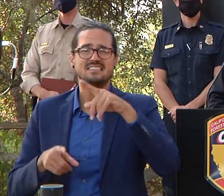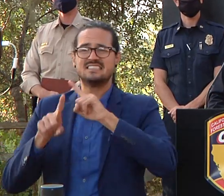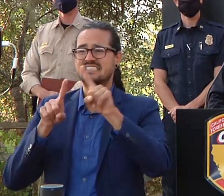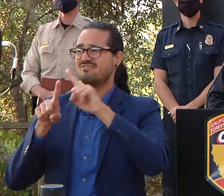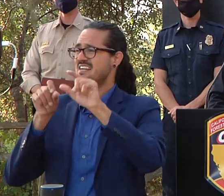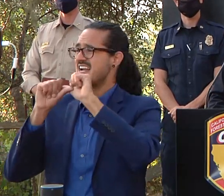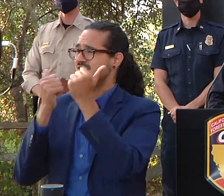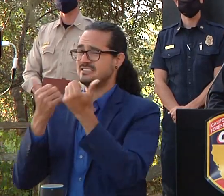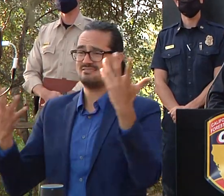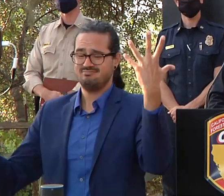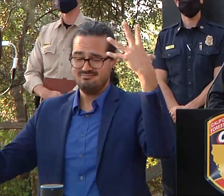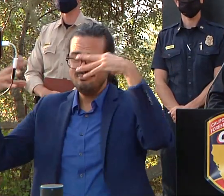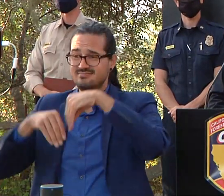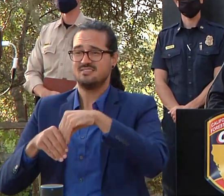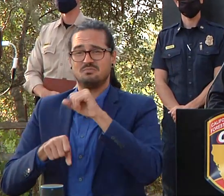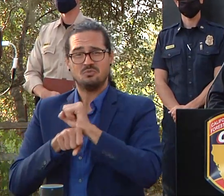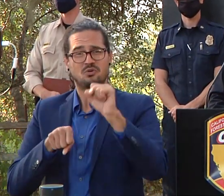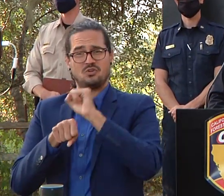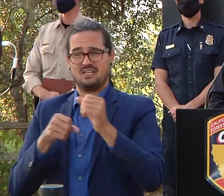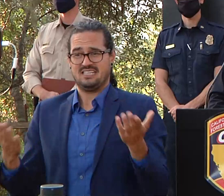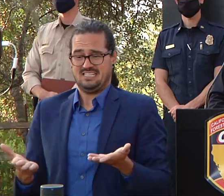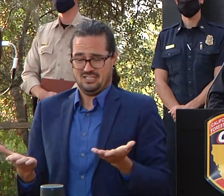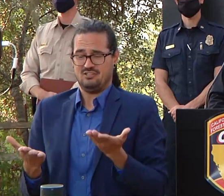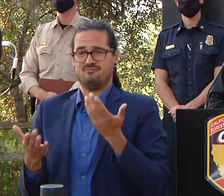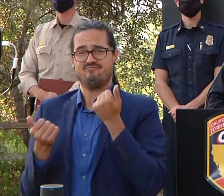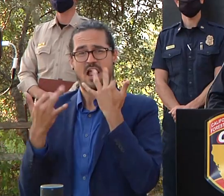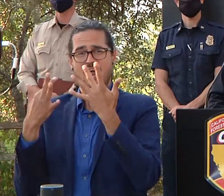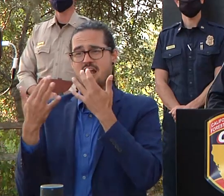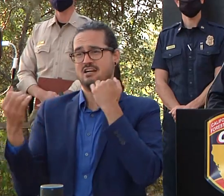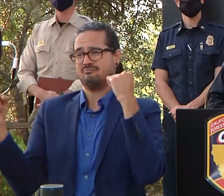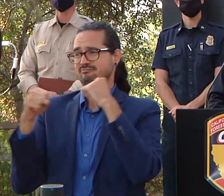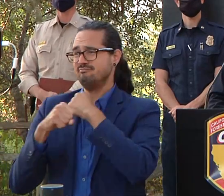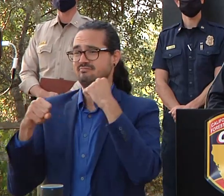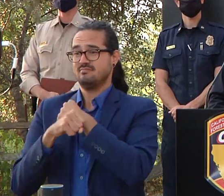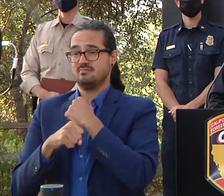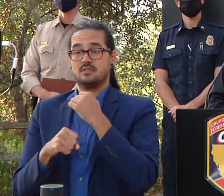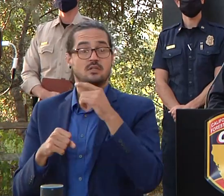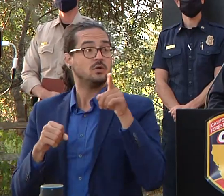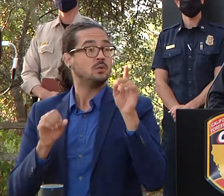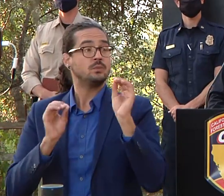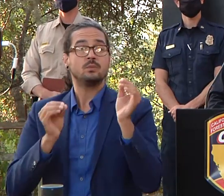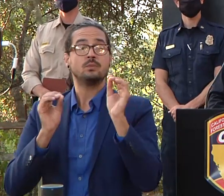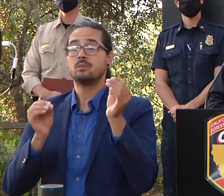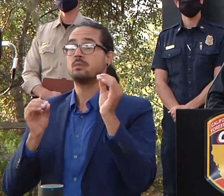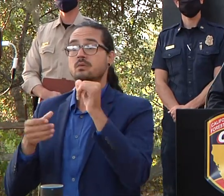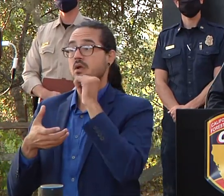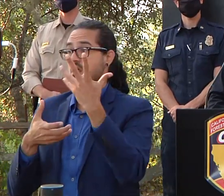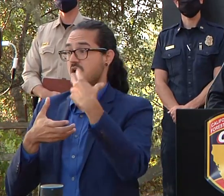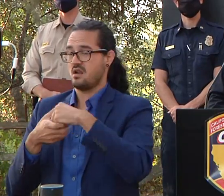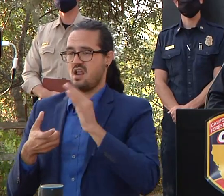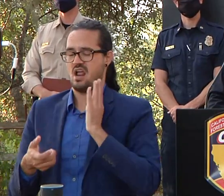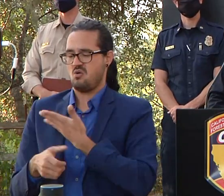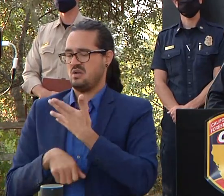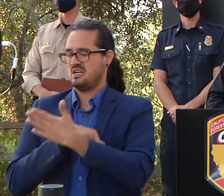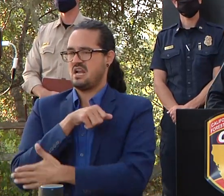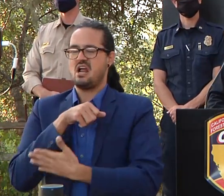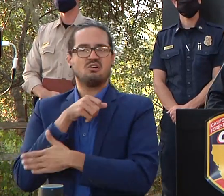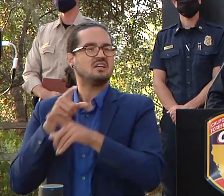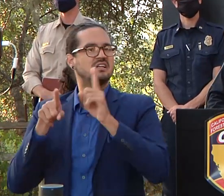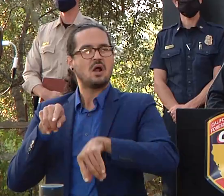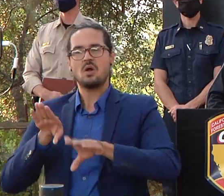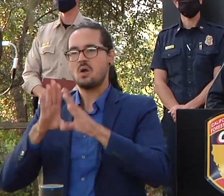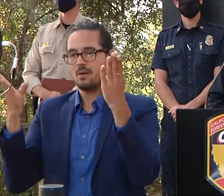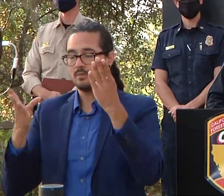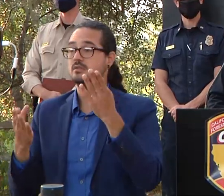efforts without their efforts our repopulation would not be possible in our county today at 12 pm we delivered some